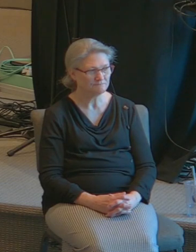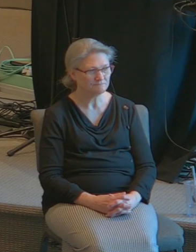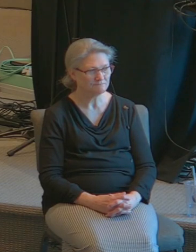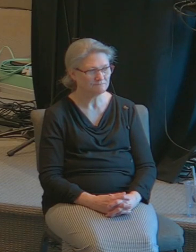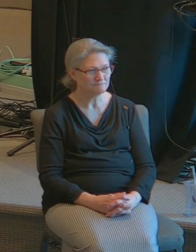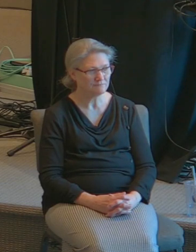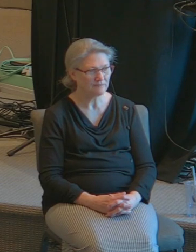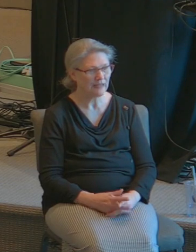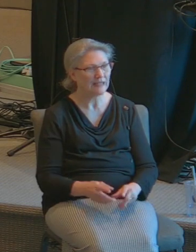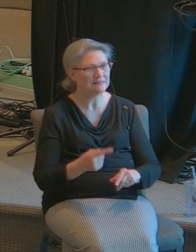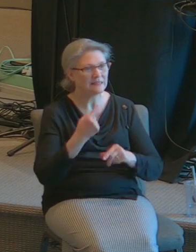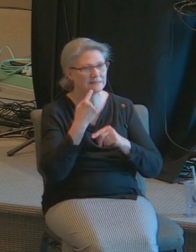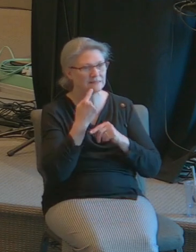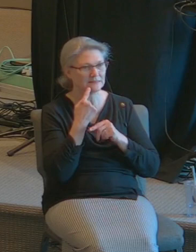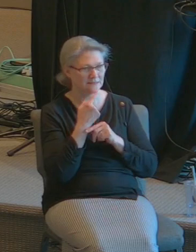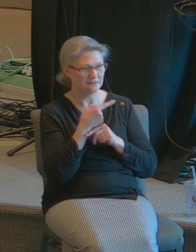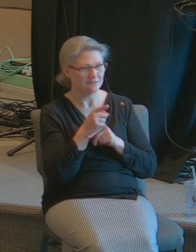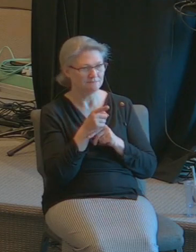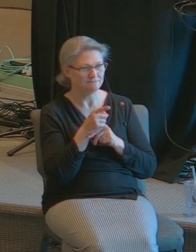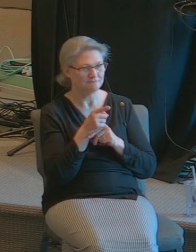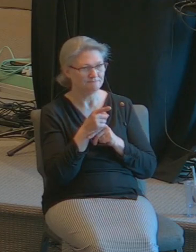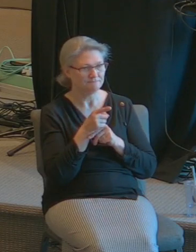as I mentioned to you